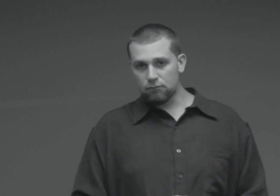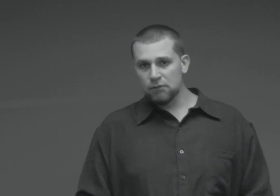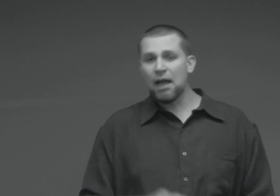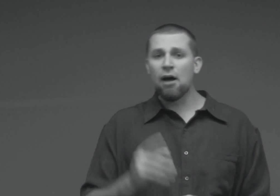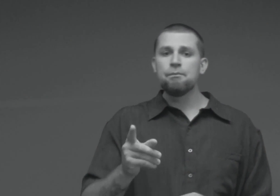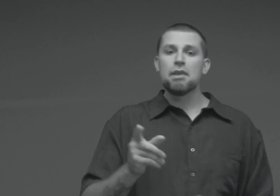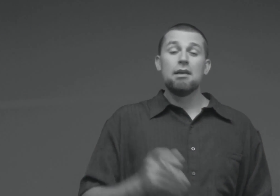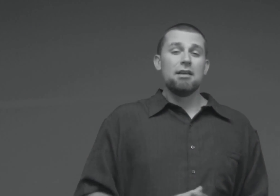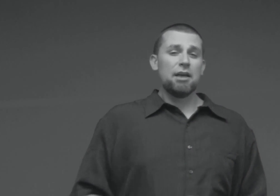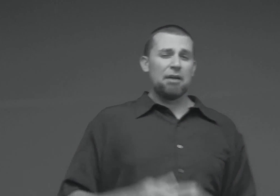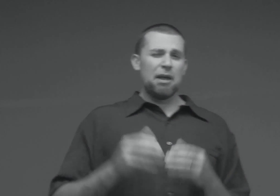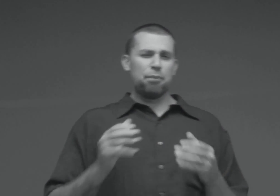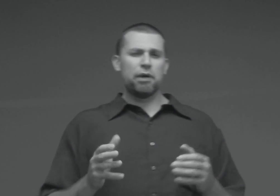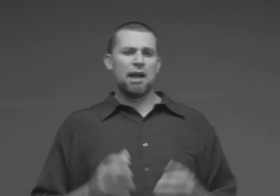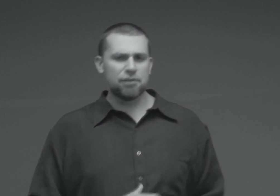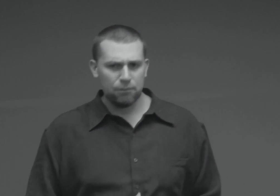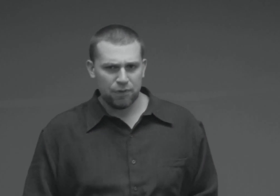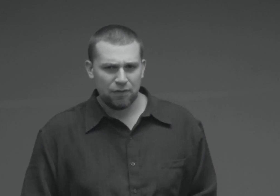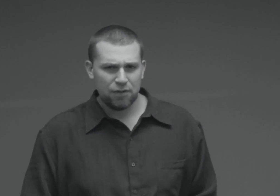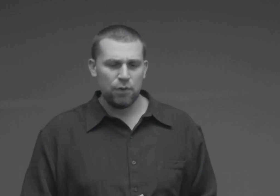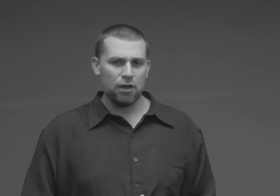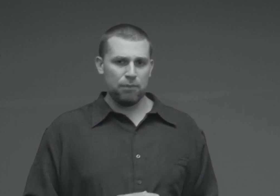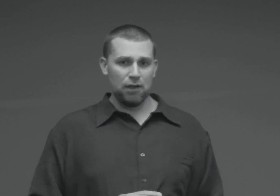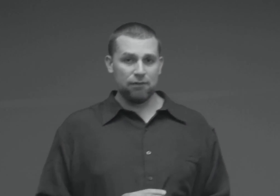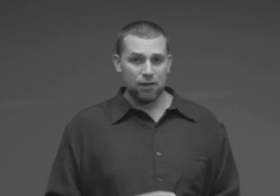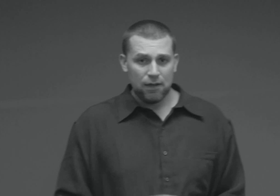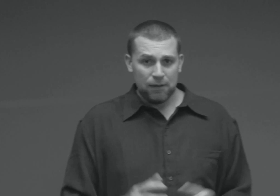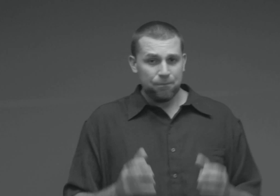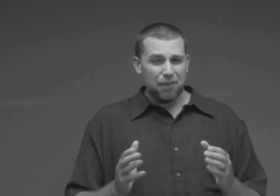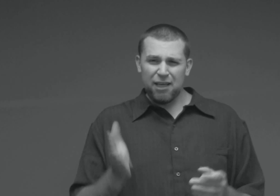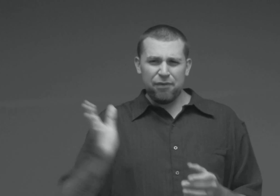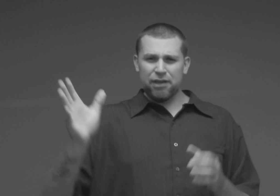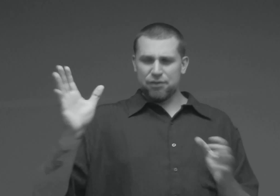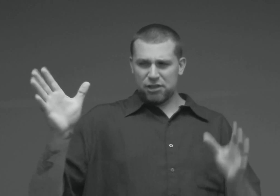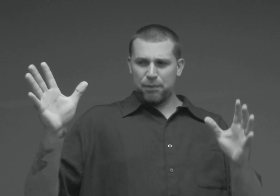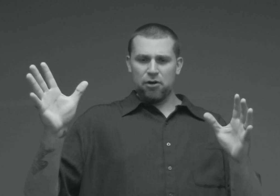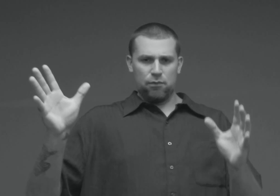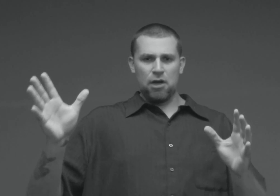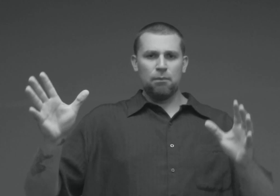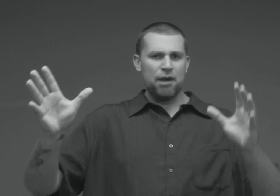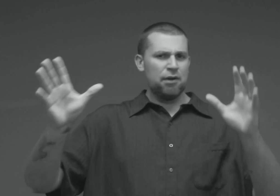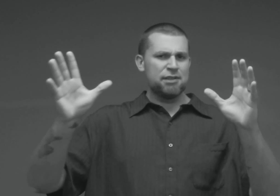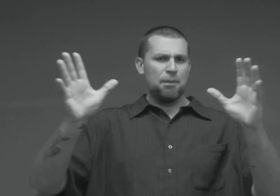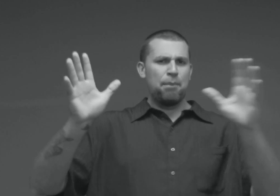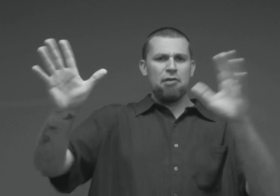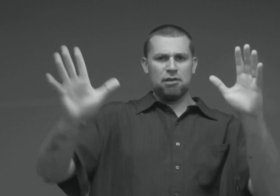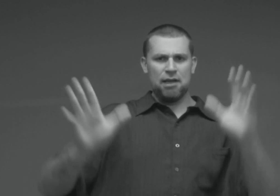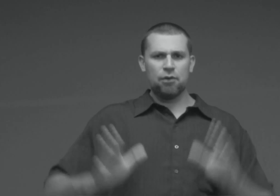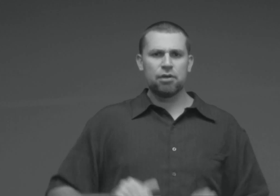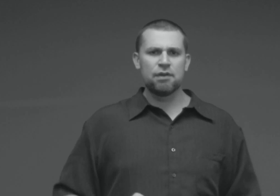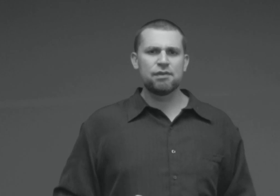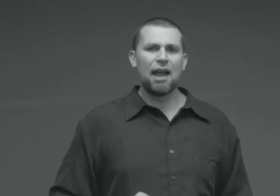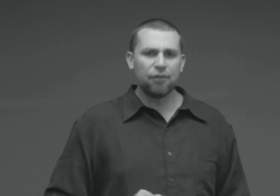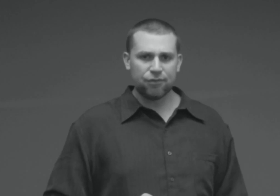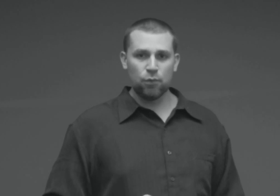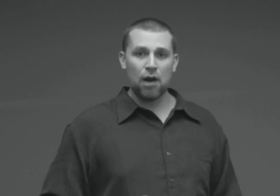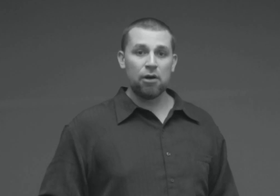Now, if I may point out something to you here, beloved. Even in the spirit realm, there is a parallel to this estuary